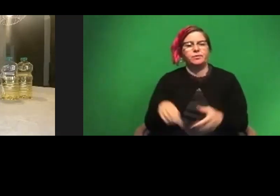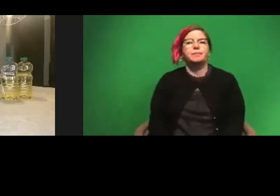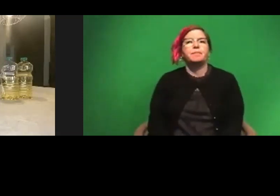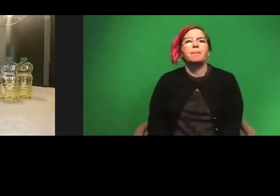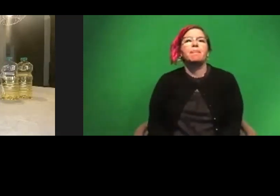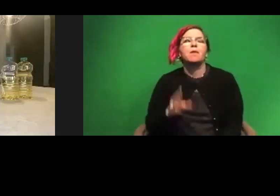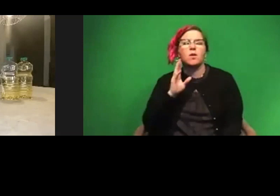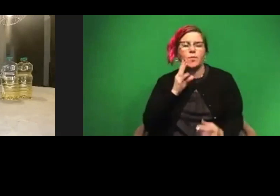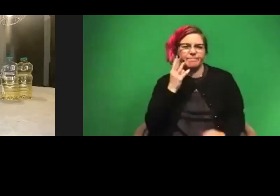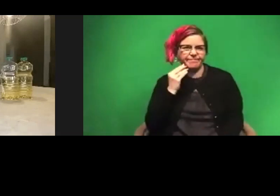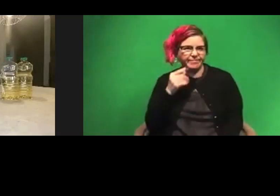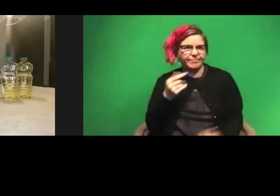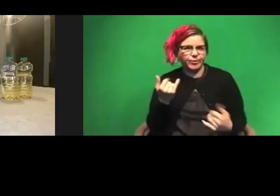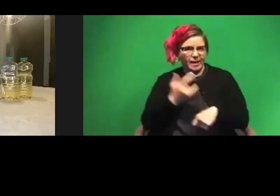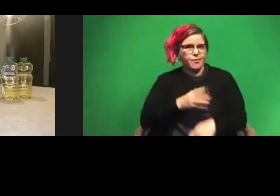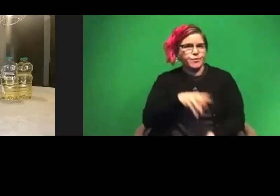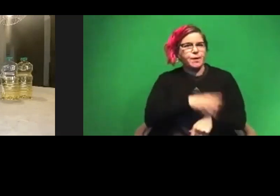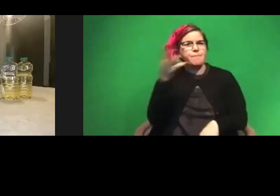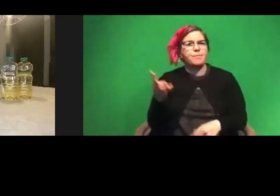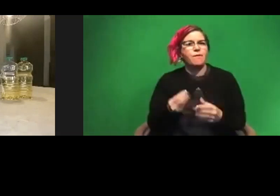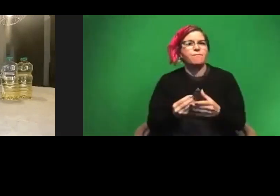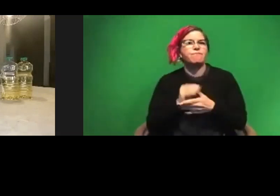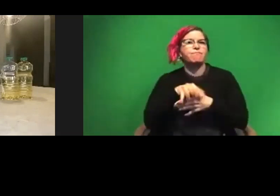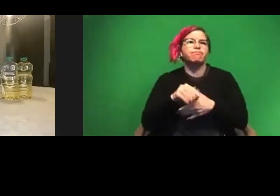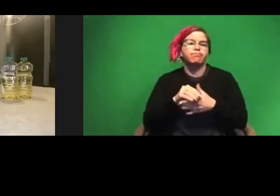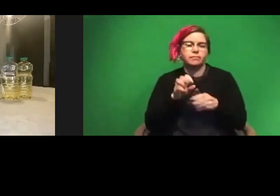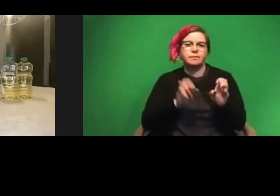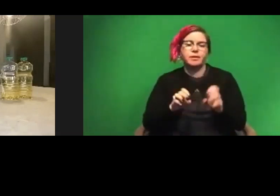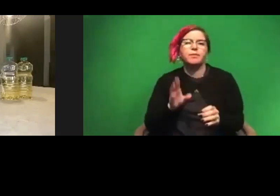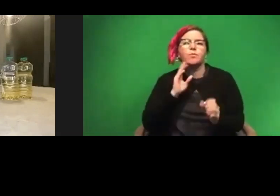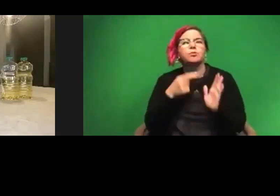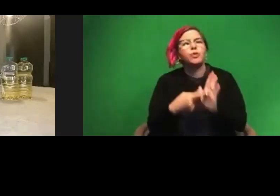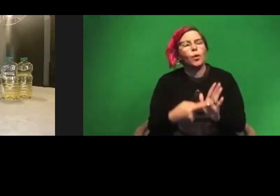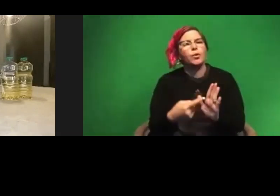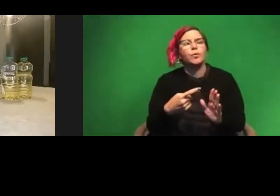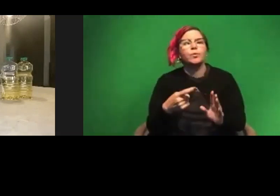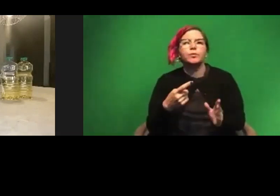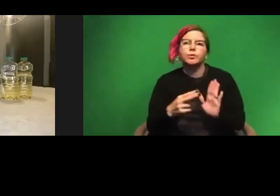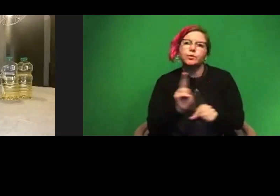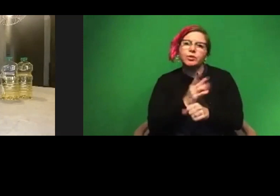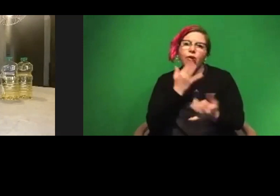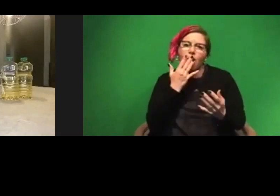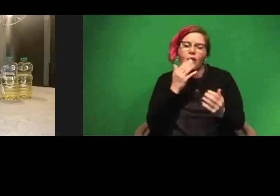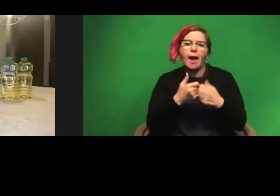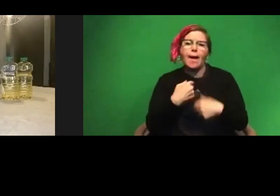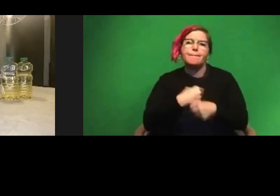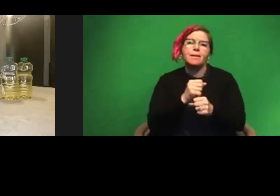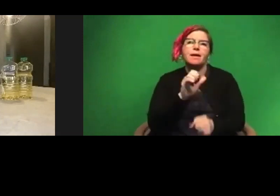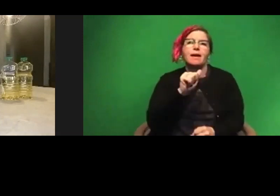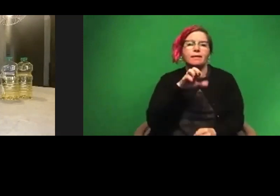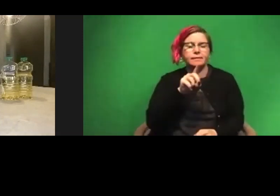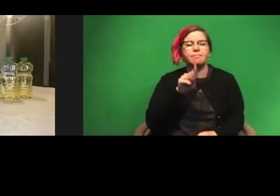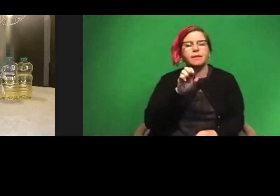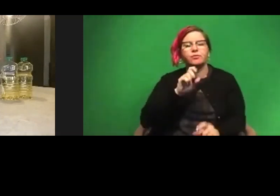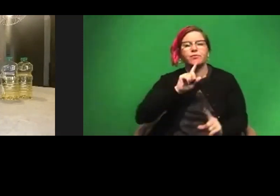volcano experiment. And it's basically going to show you in a colorful way how you made your own acid base reaction at home. And yes, I